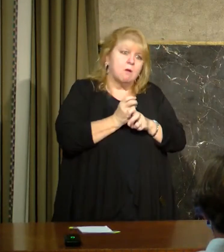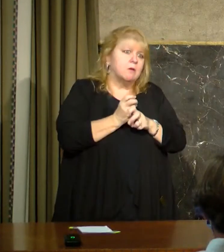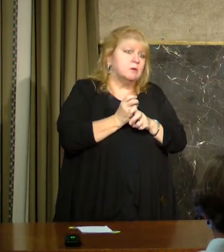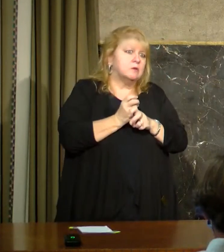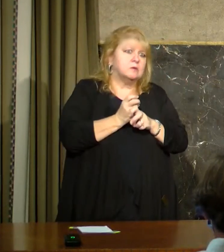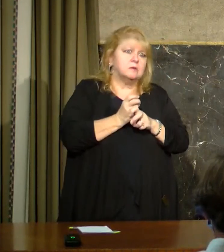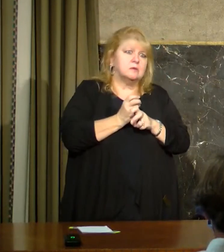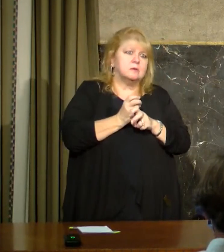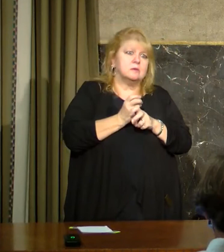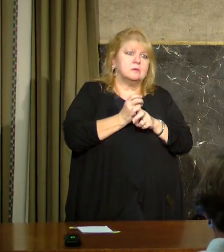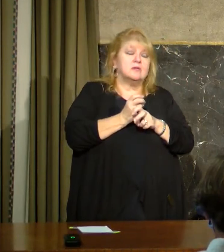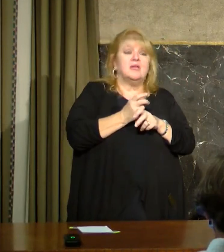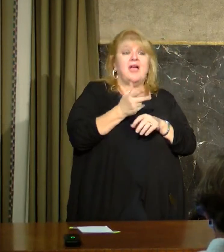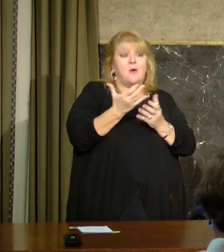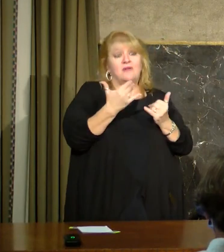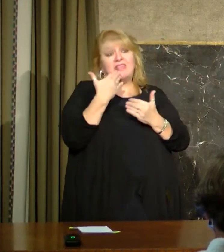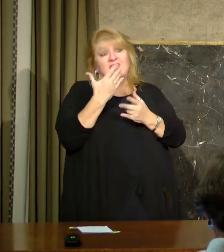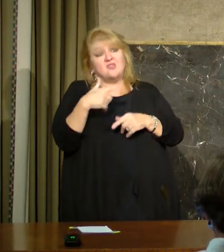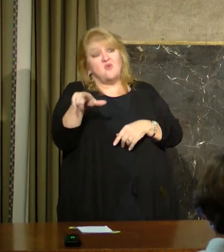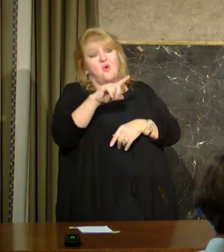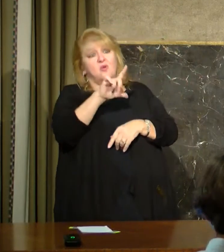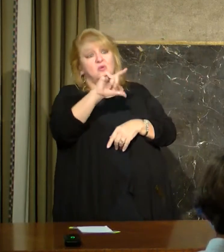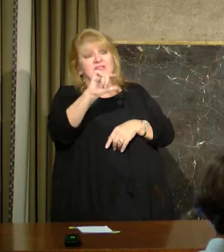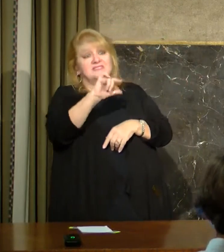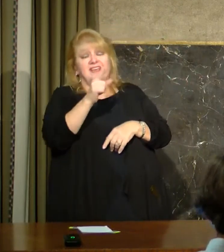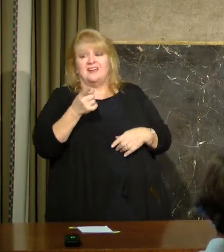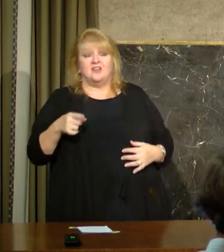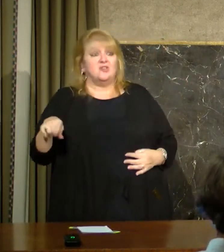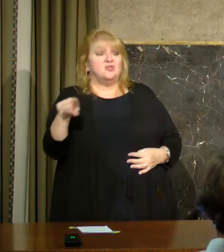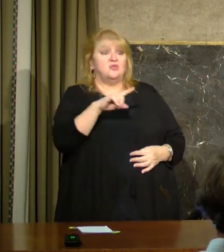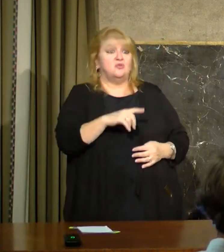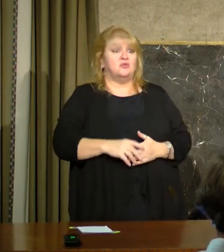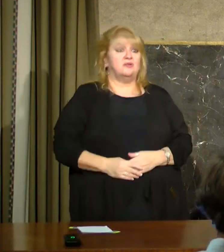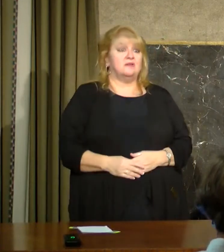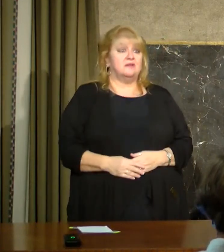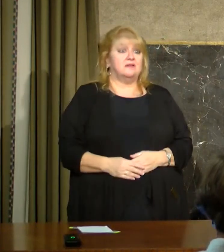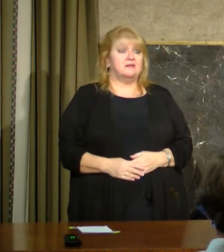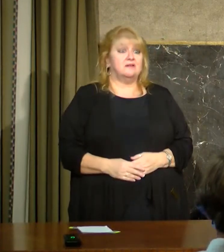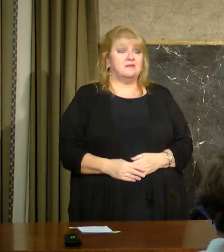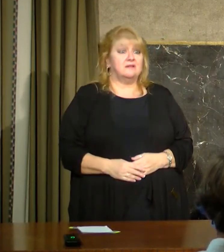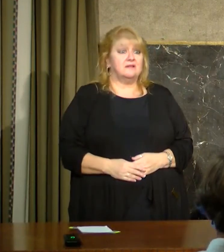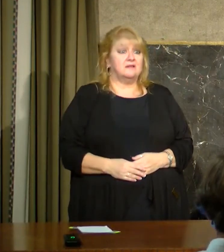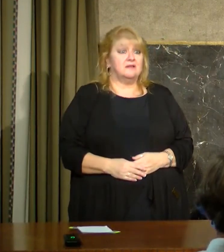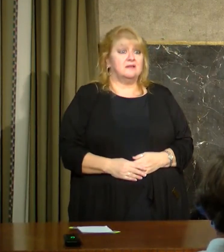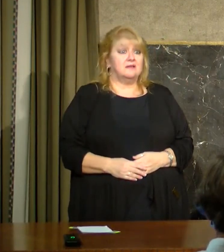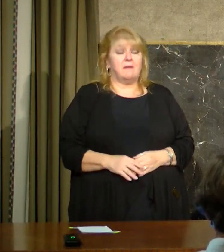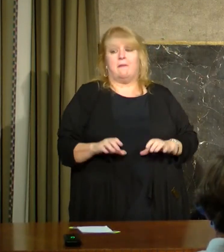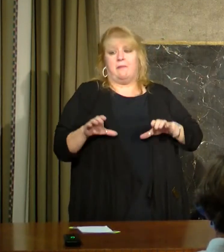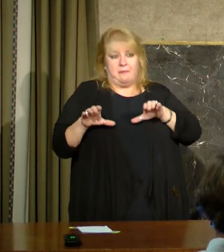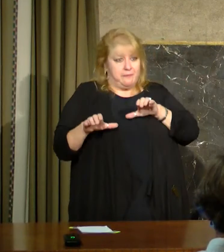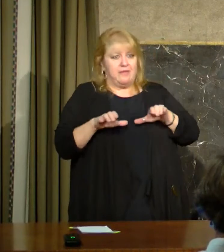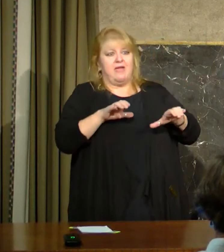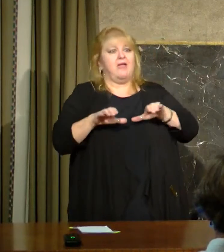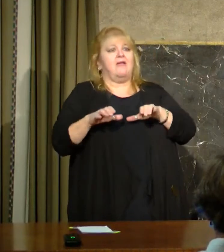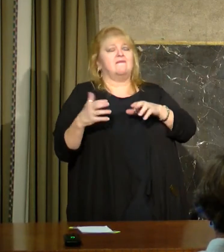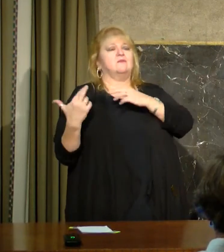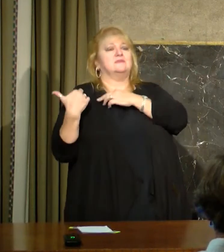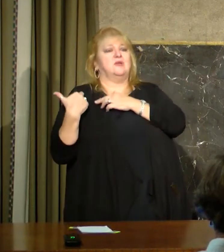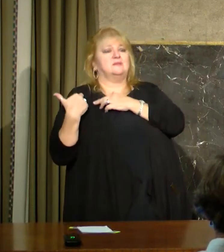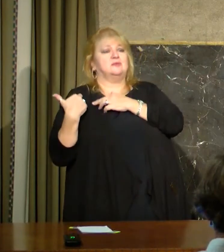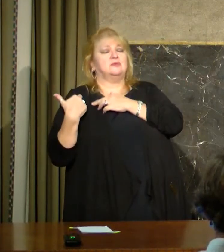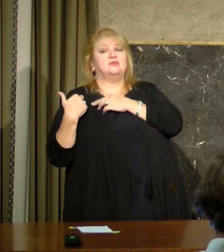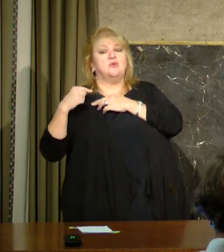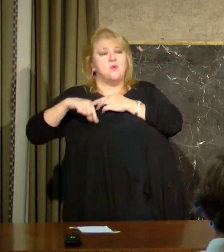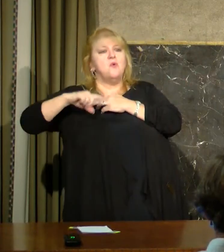I want to thank all the people in Louisiana who have been responsible and who do take